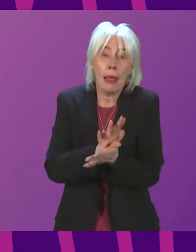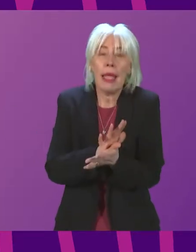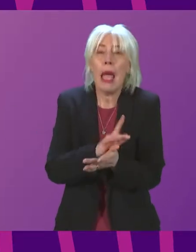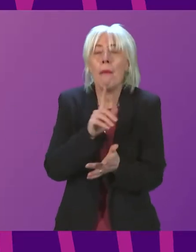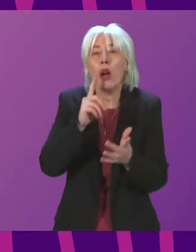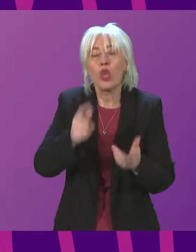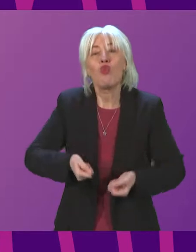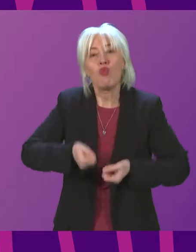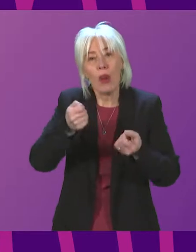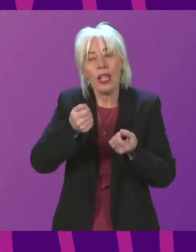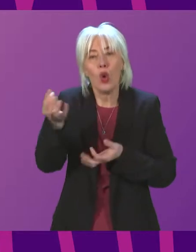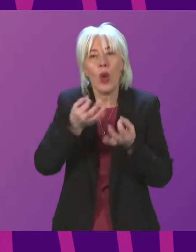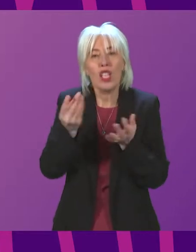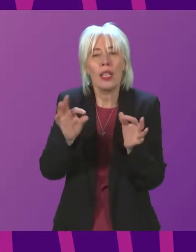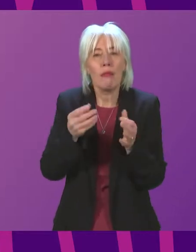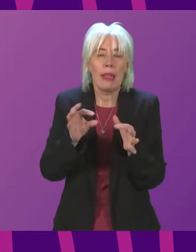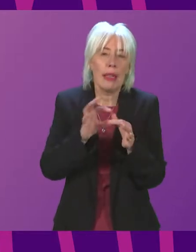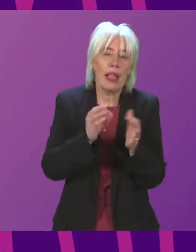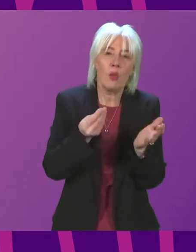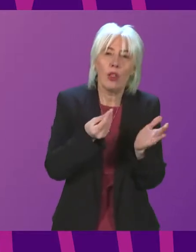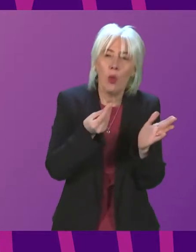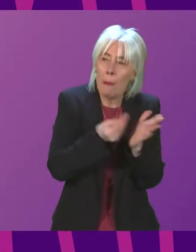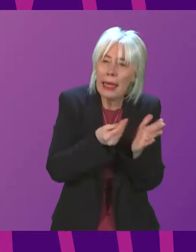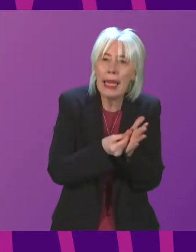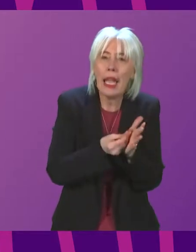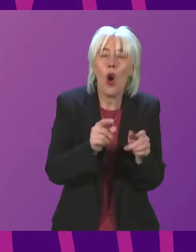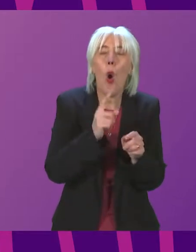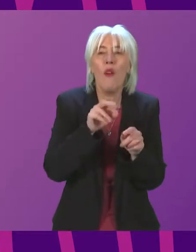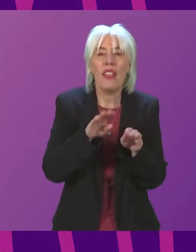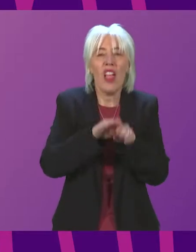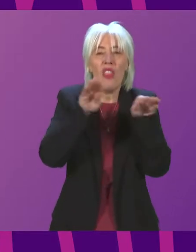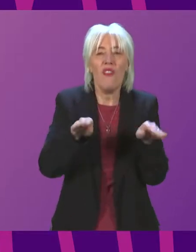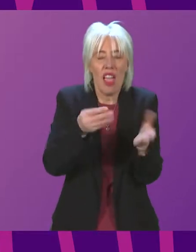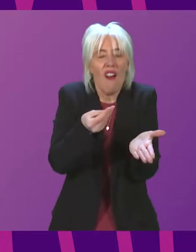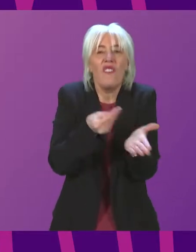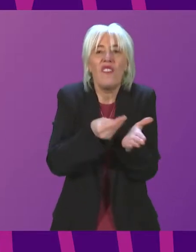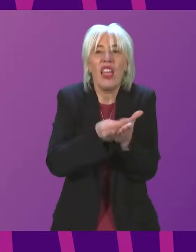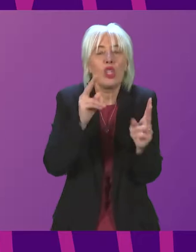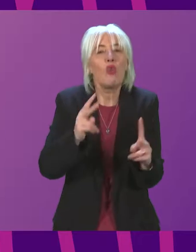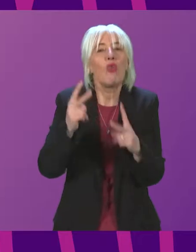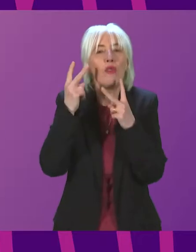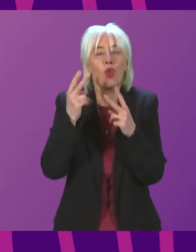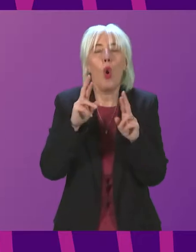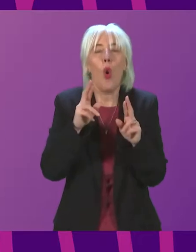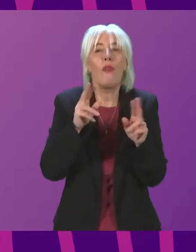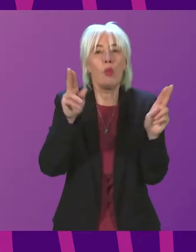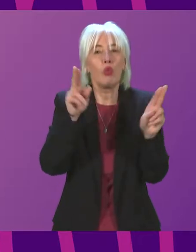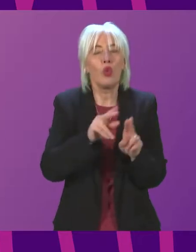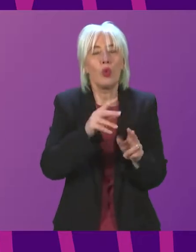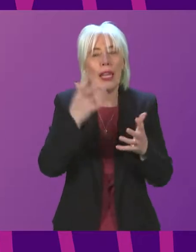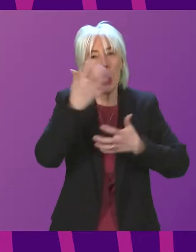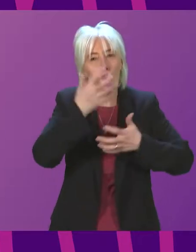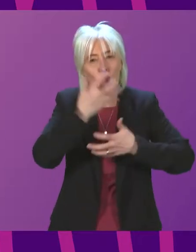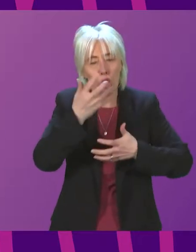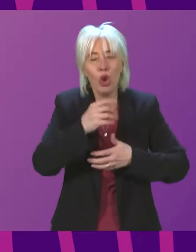raised a question regarding fares. My hope is that the Fair Fares Review will look to alleviate some of the concerns in this space. But again, it is